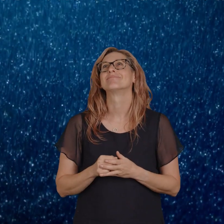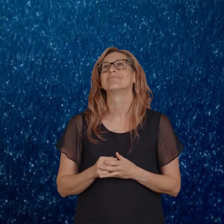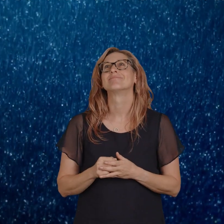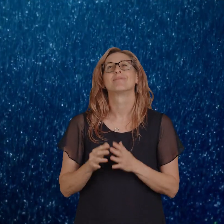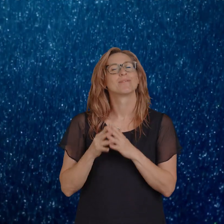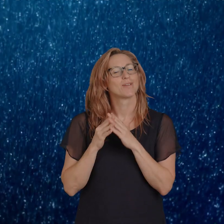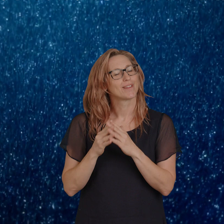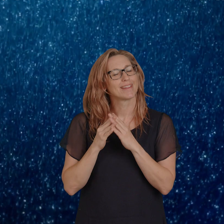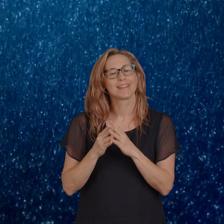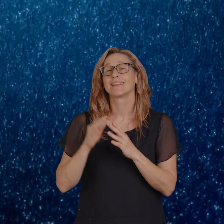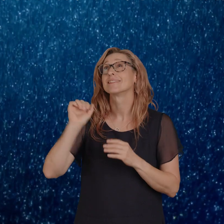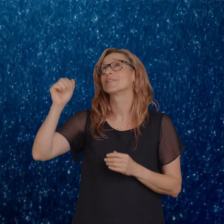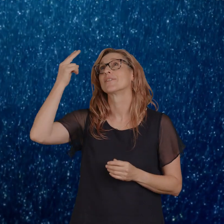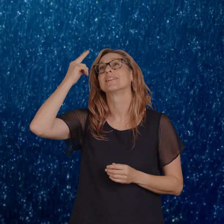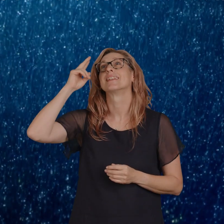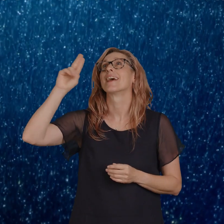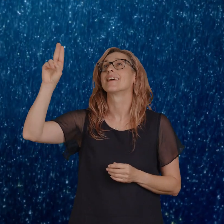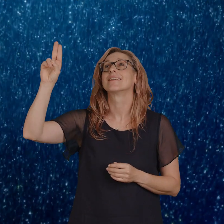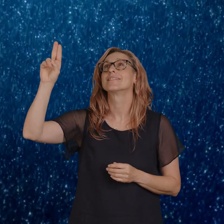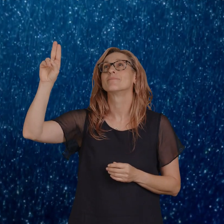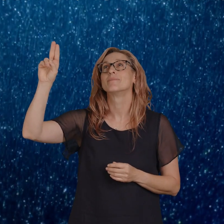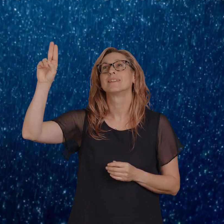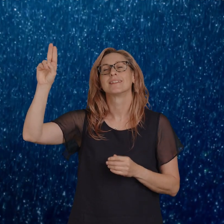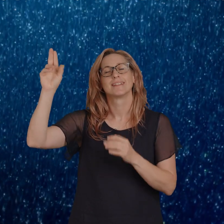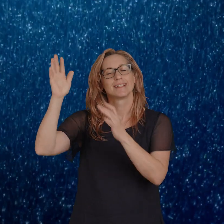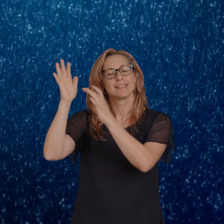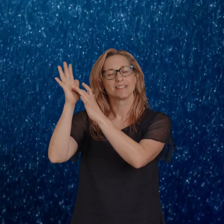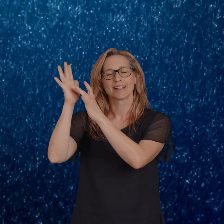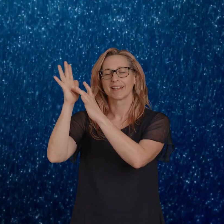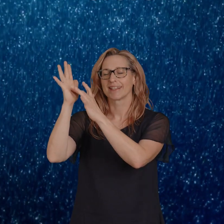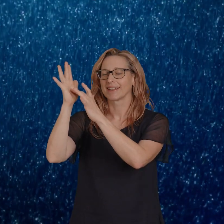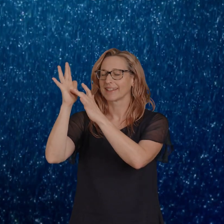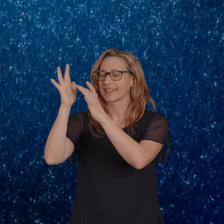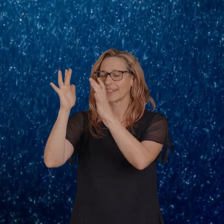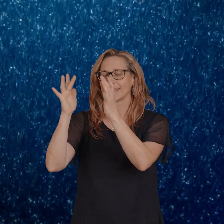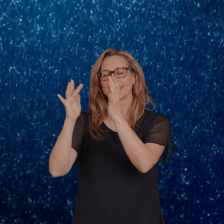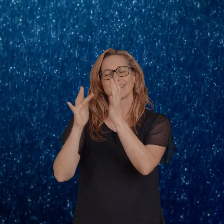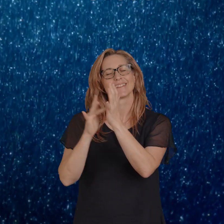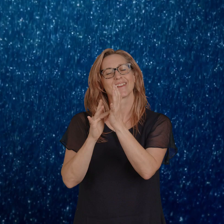Worthy is your name, Jesus.